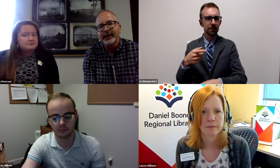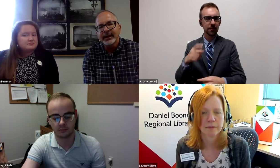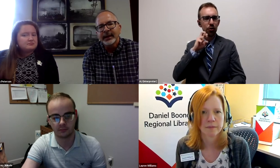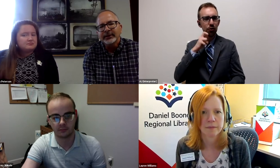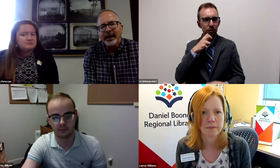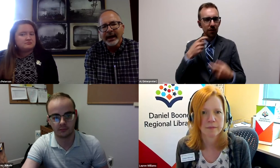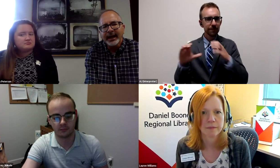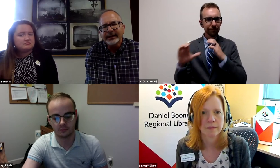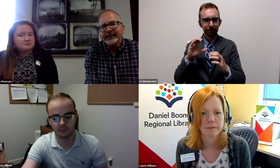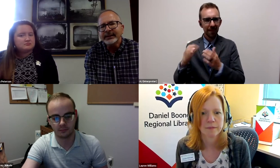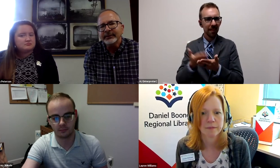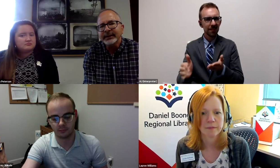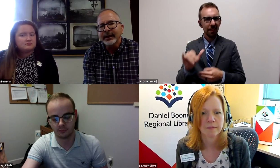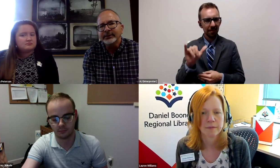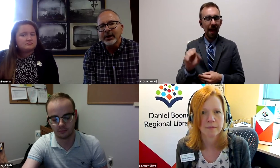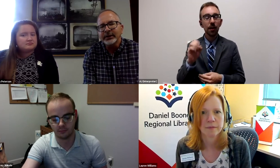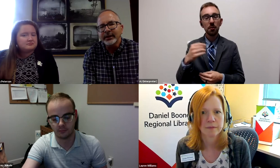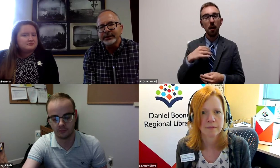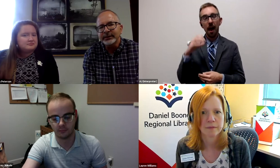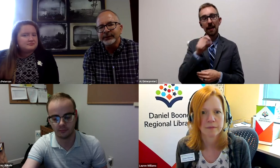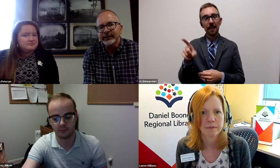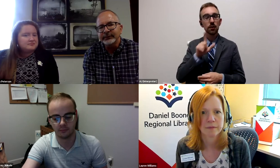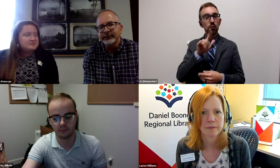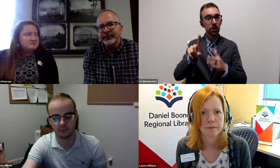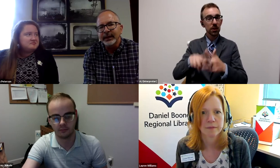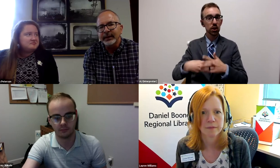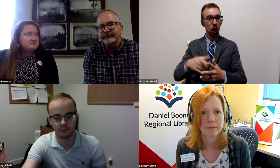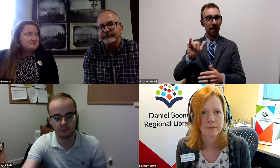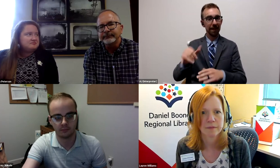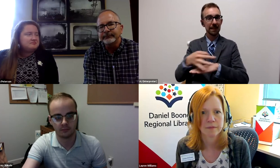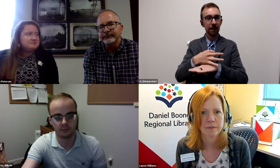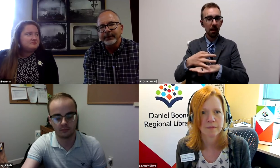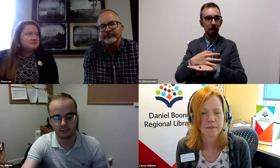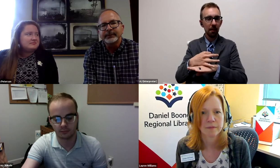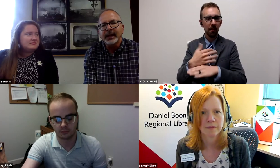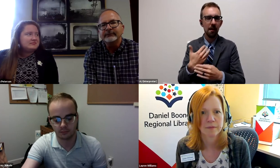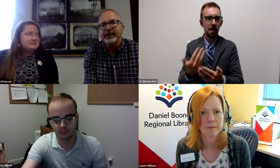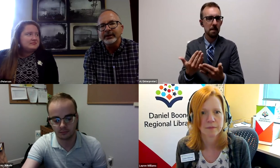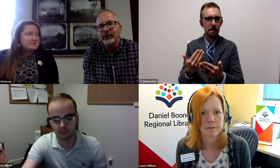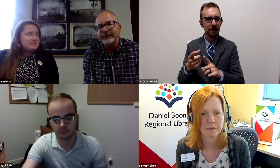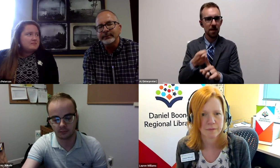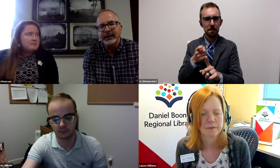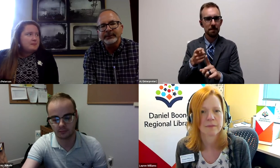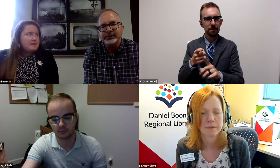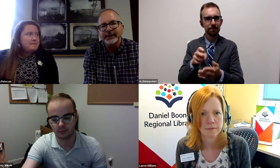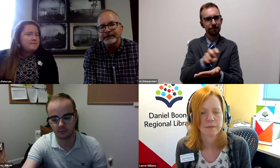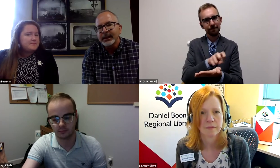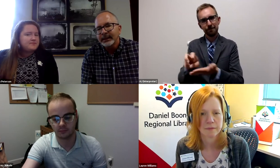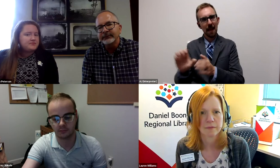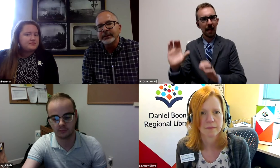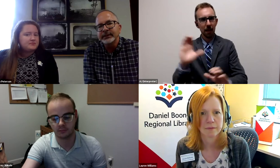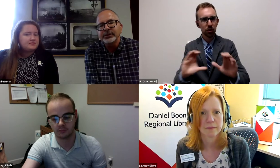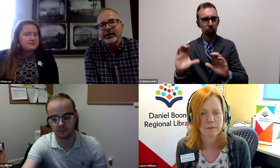like that. So I guess he really got started on this field from kind of veering away from chemistry,